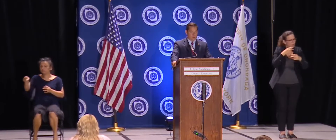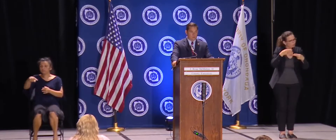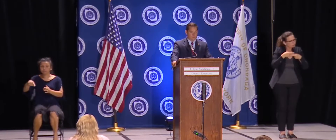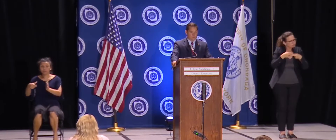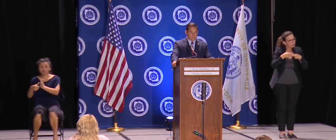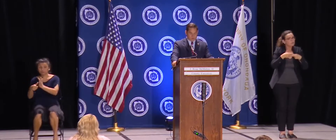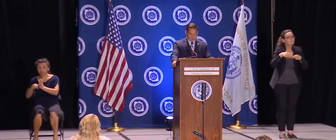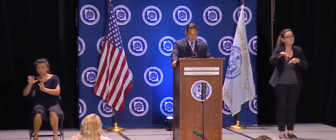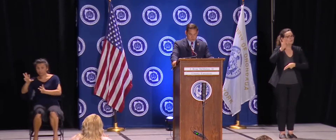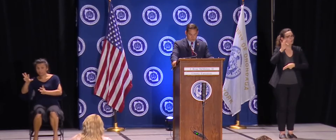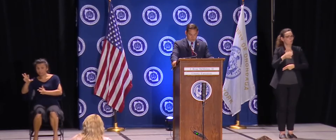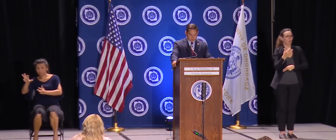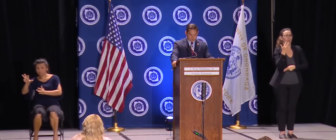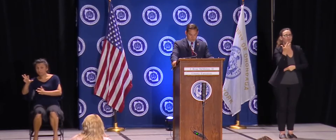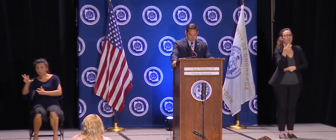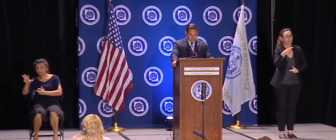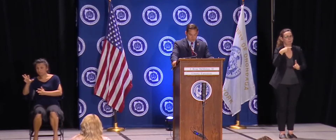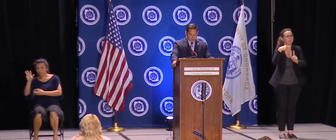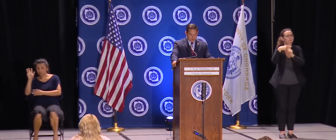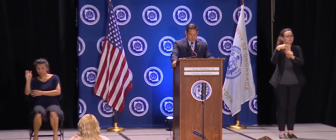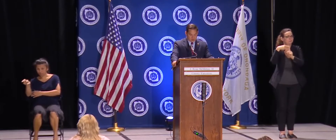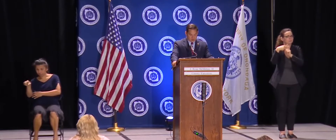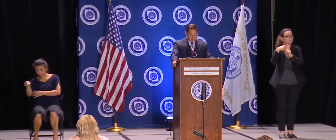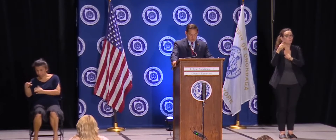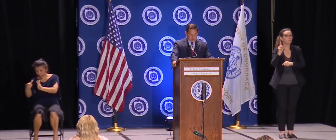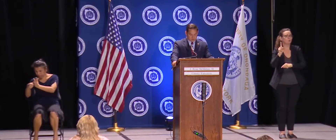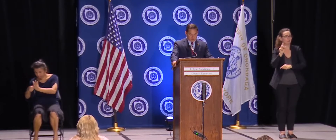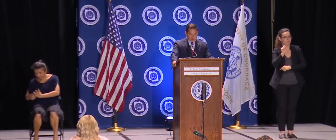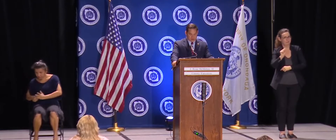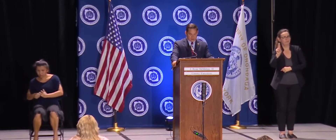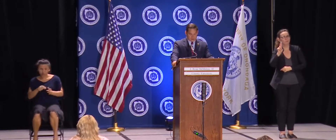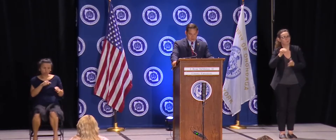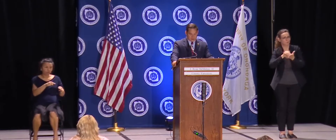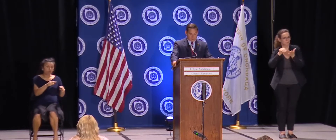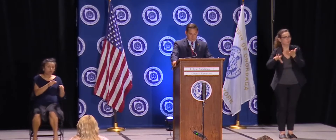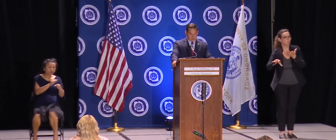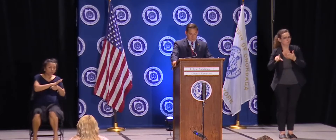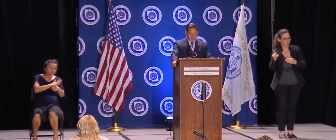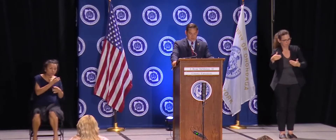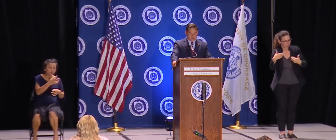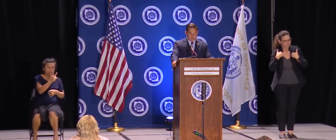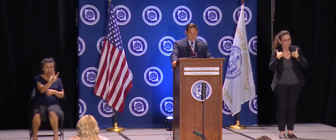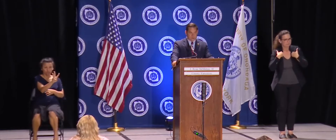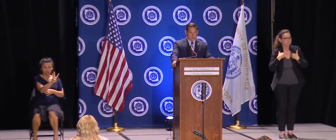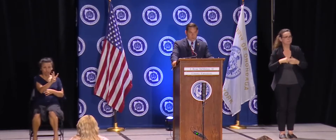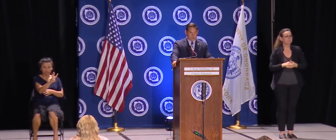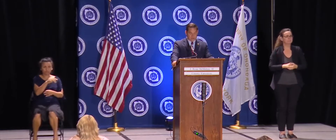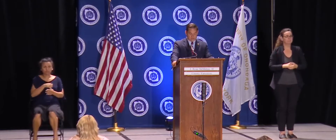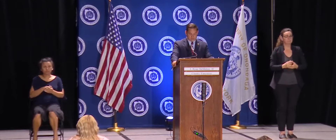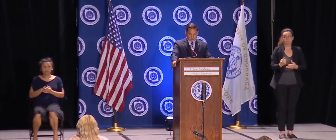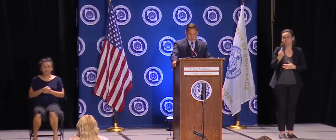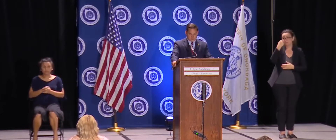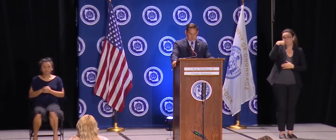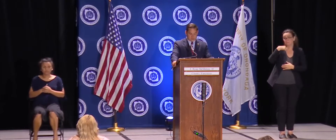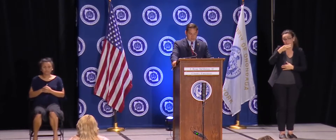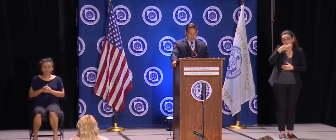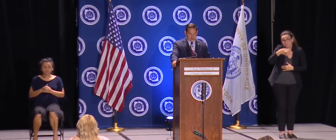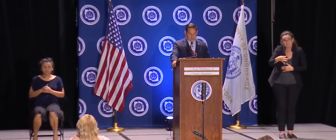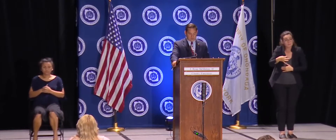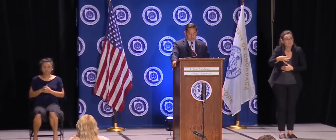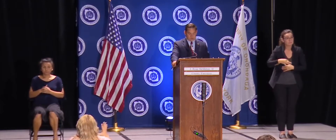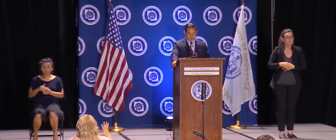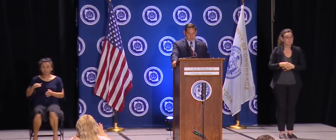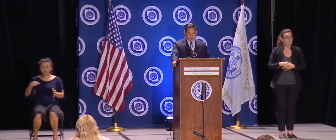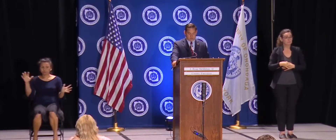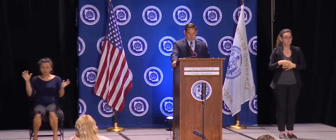all from Syracuse University. And so when you combine the nasal test and the pooled test, our seven-day